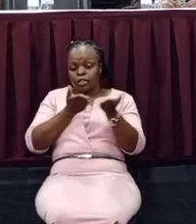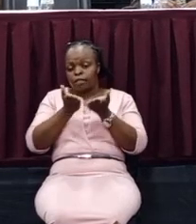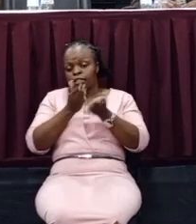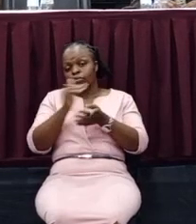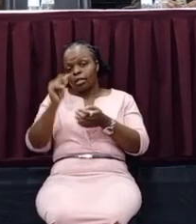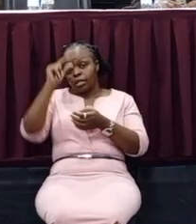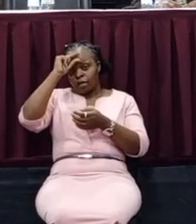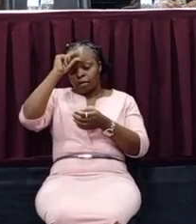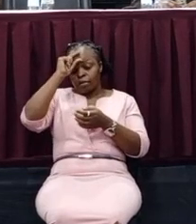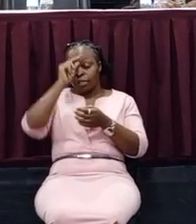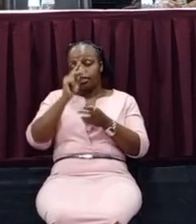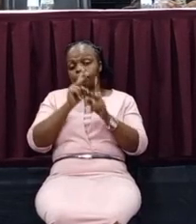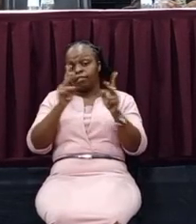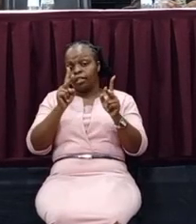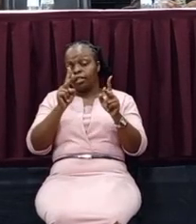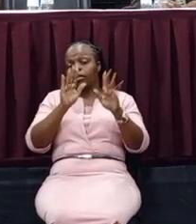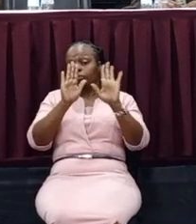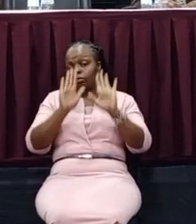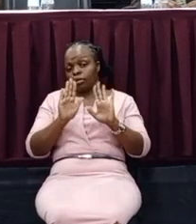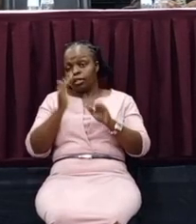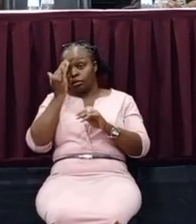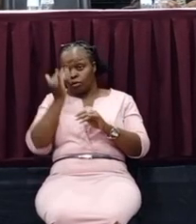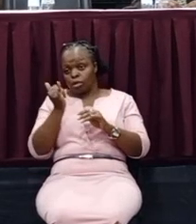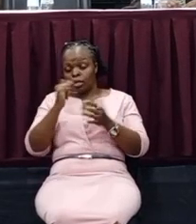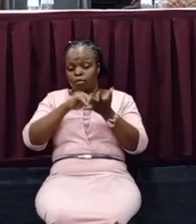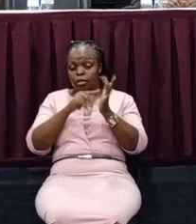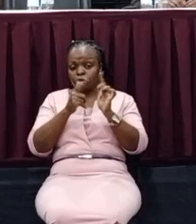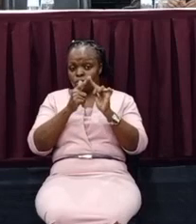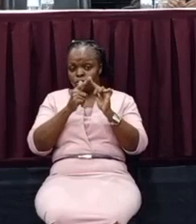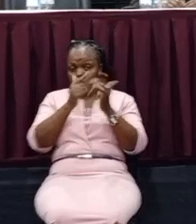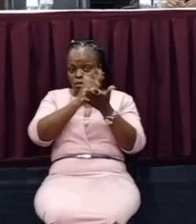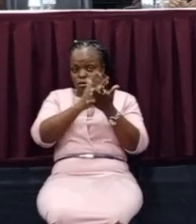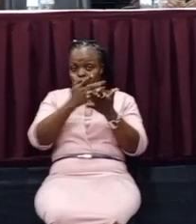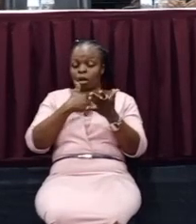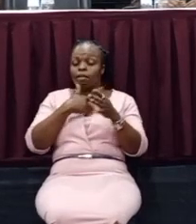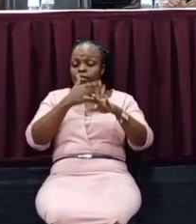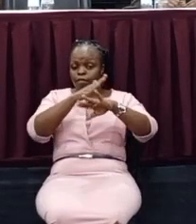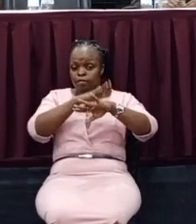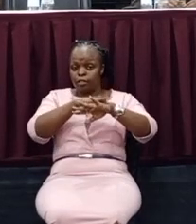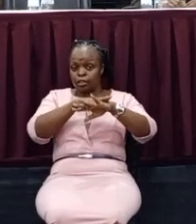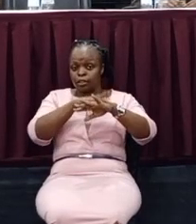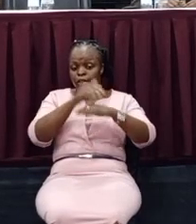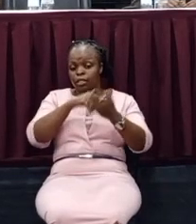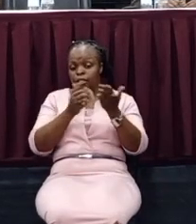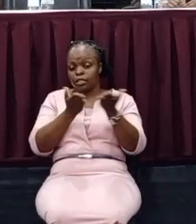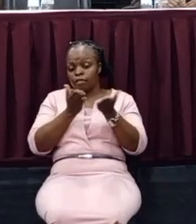is very noble, because it is meant to ensure that we have efficiency in service delivery to our